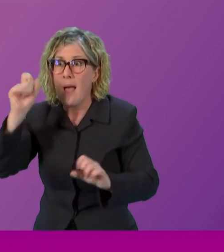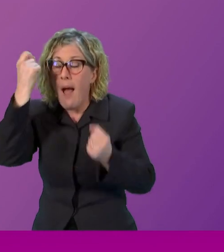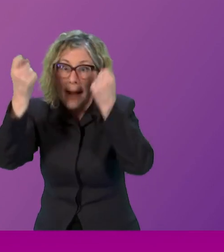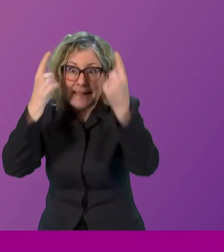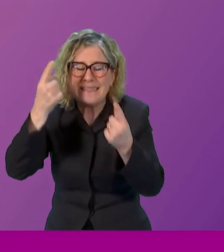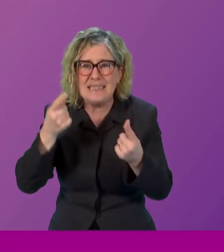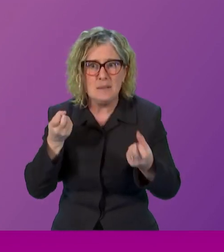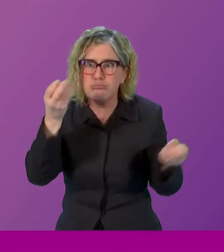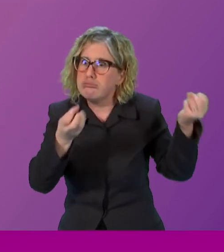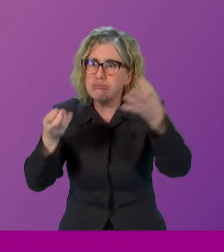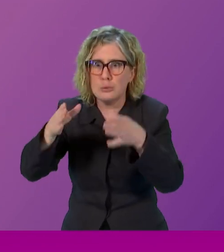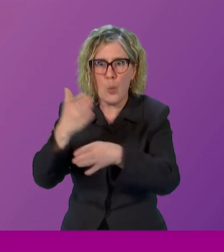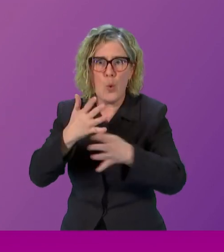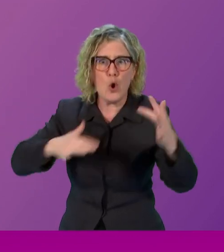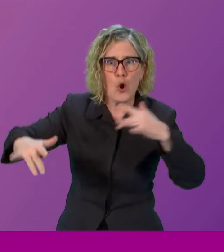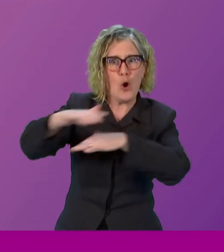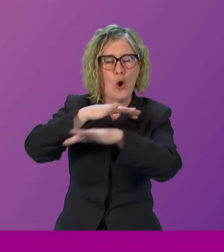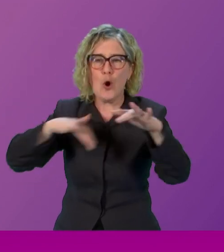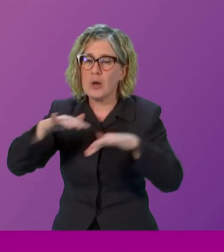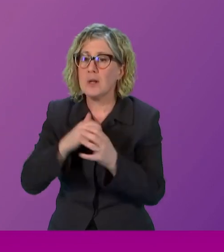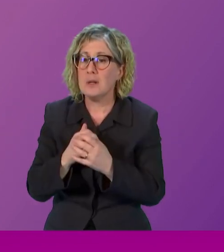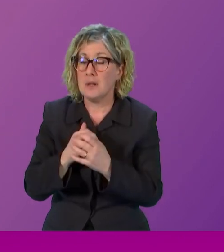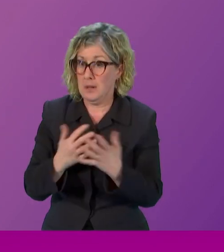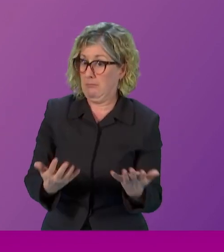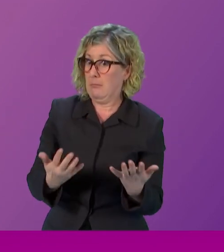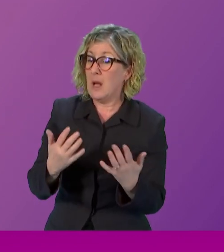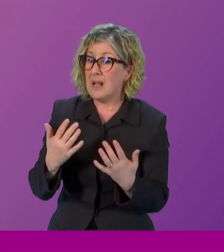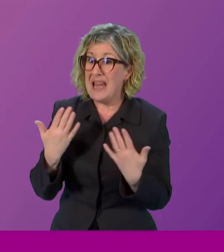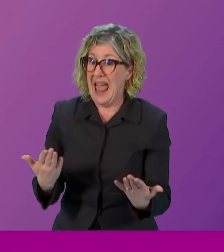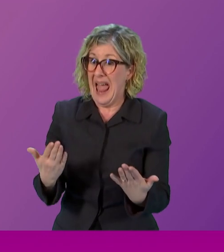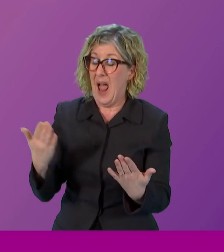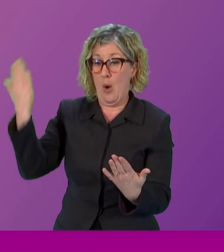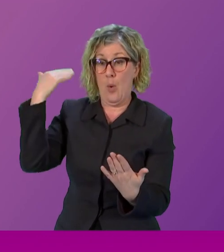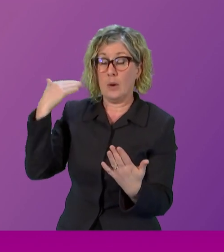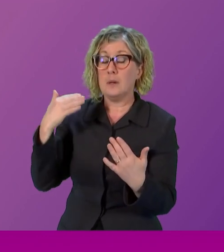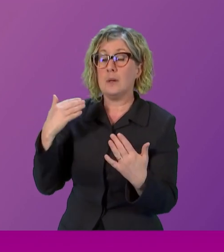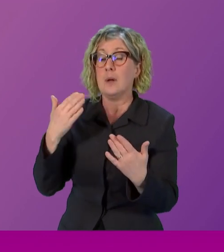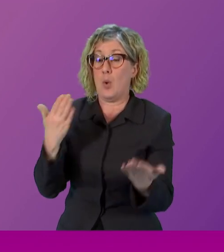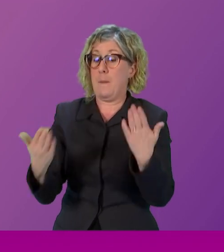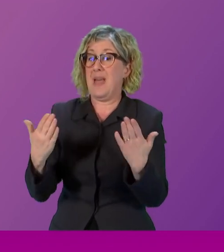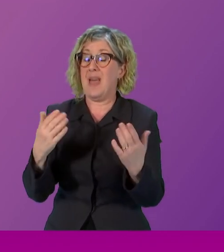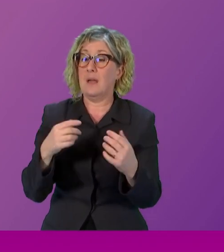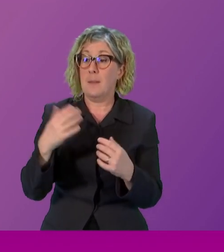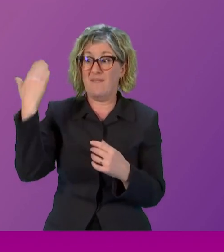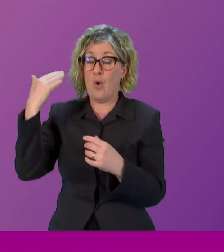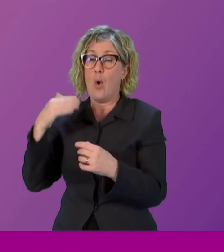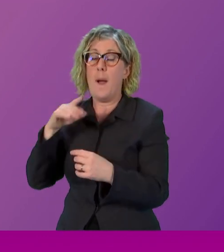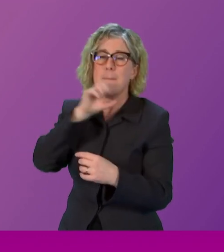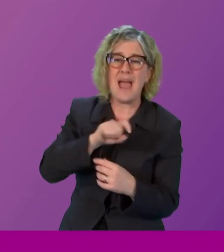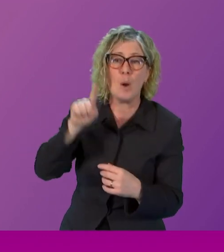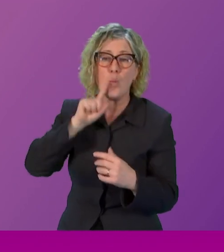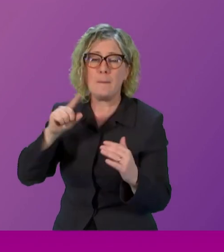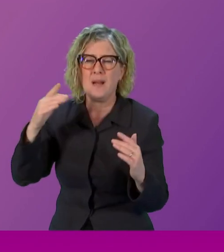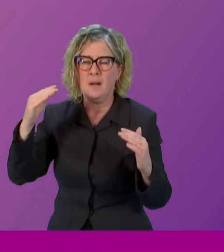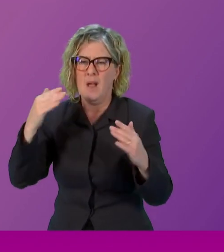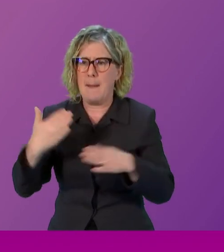seen progress in recent years the gap between men and women's employment rates has more than halved the gender pay gap has